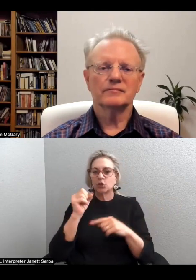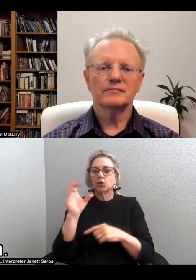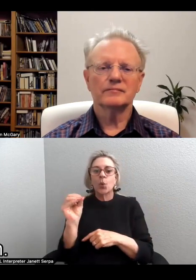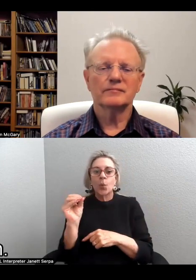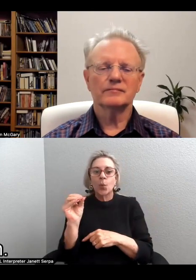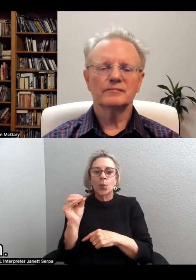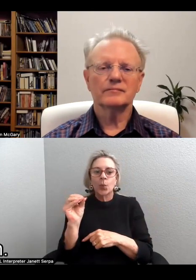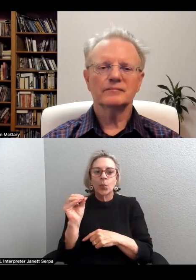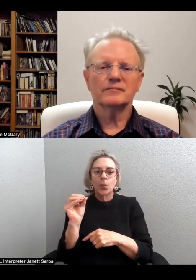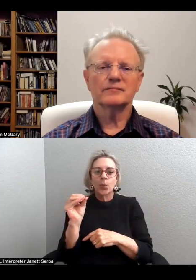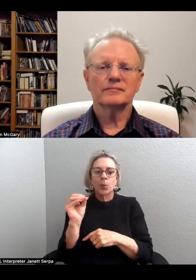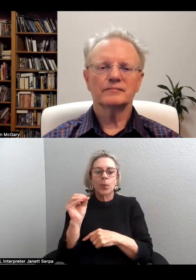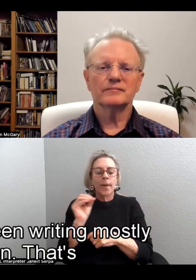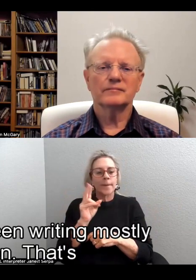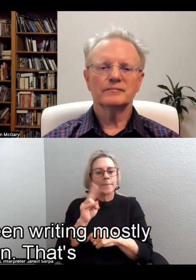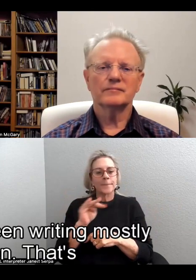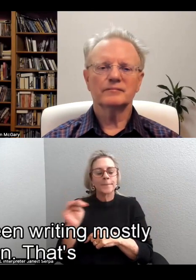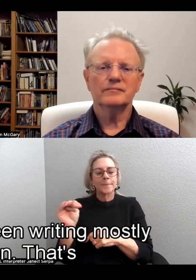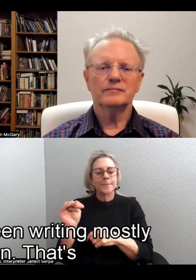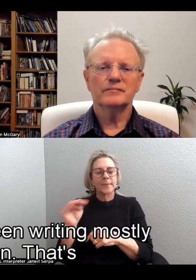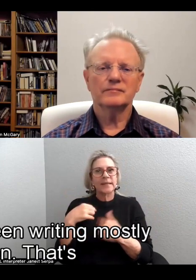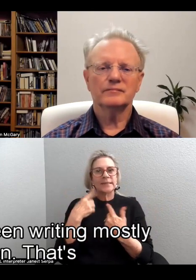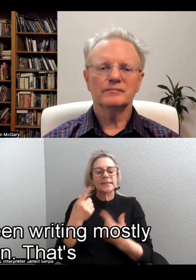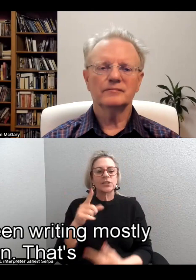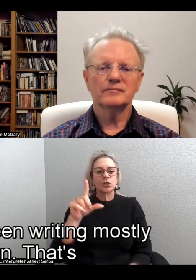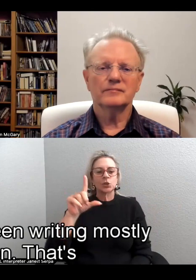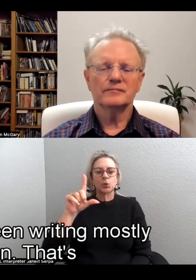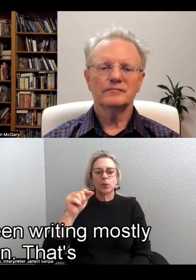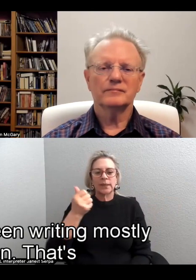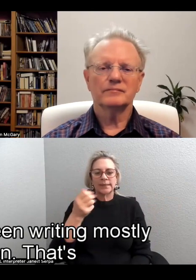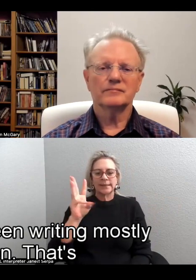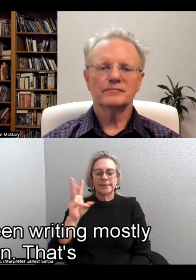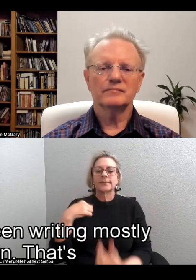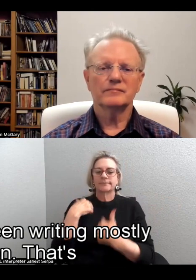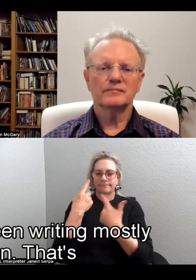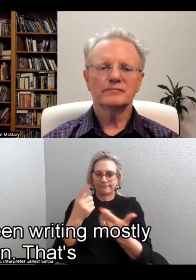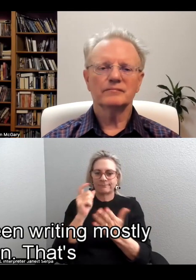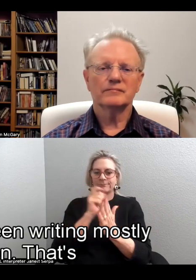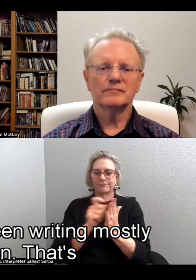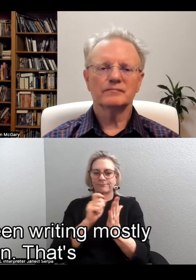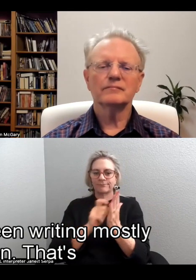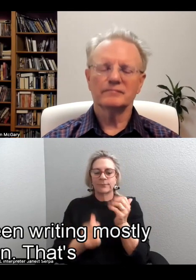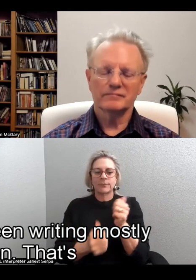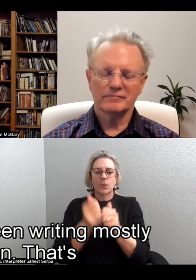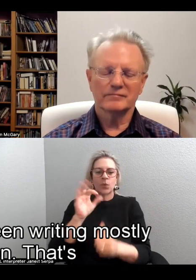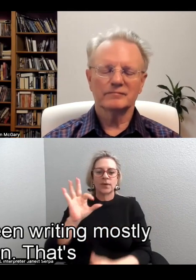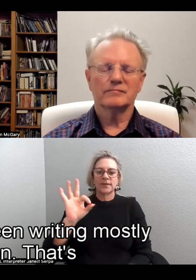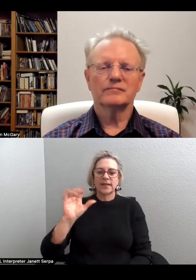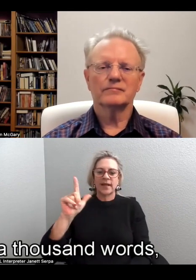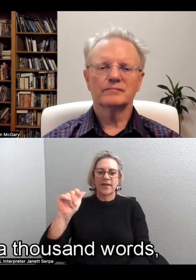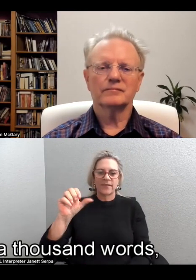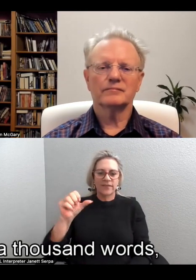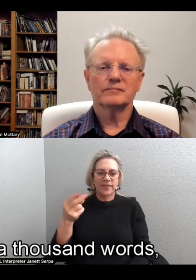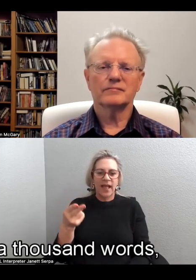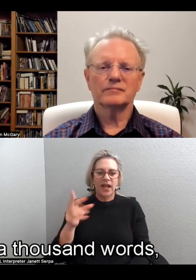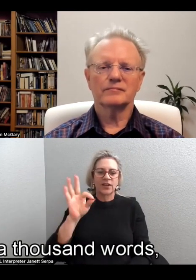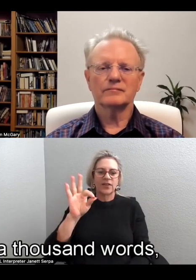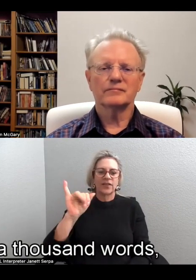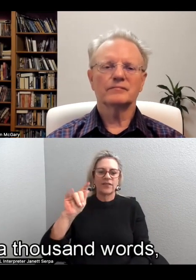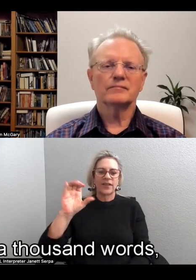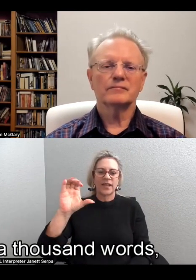since 2016, I've been writing mostly flash fiction. That's fiction